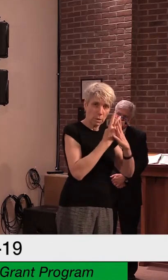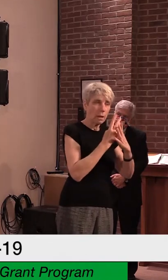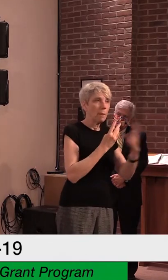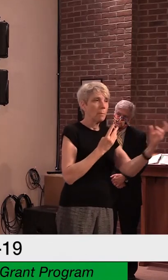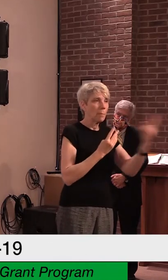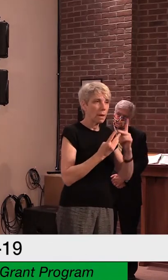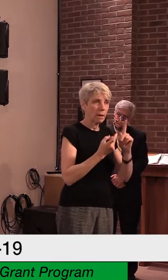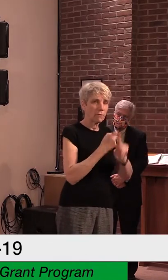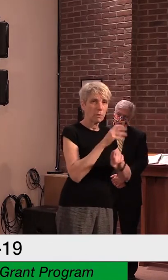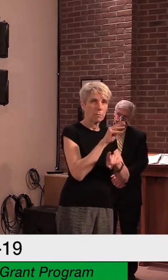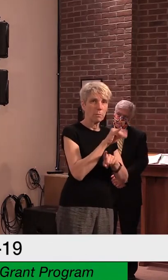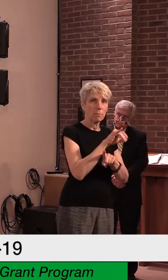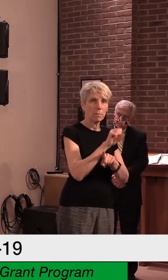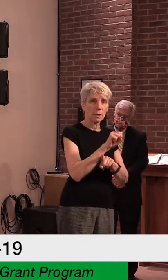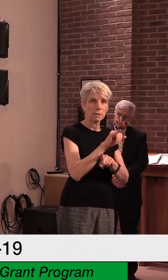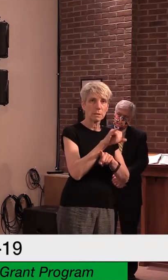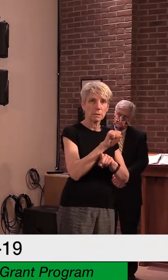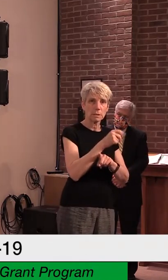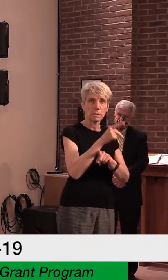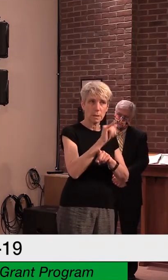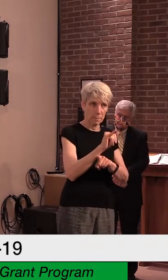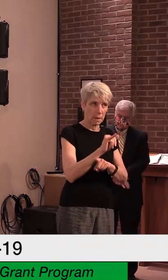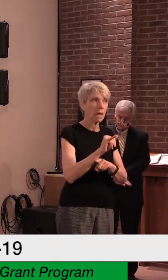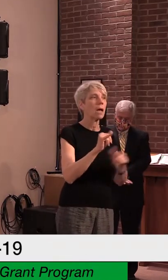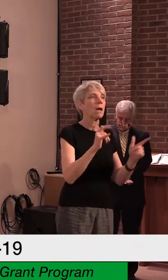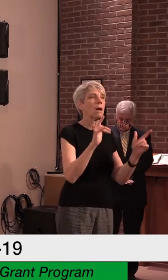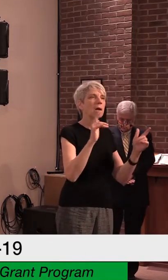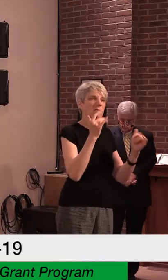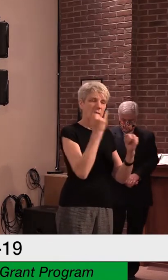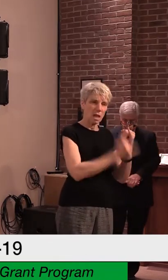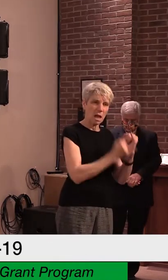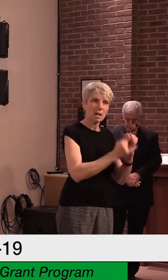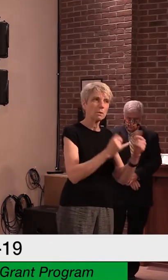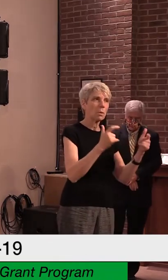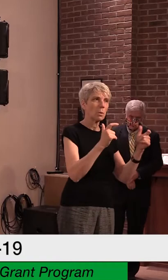we are not seeing a lot of new outbreaks in the state of Vermont at this time.